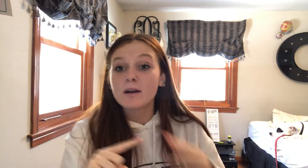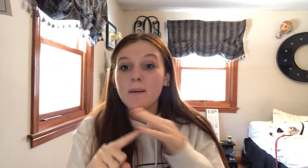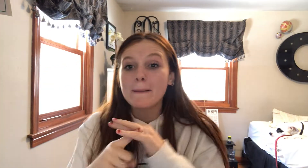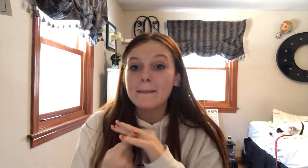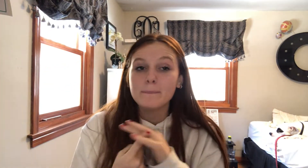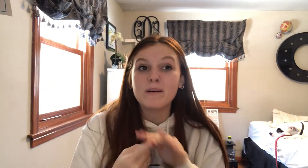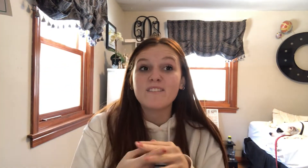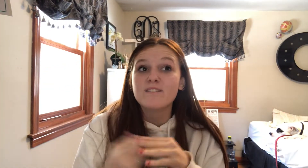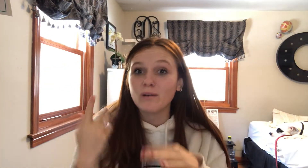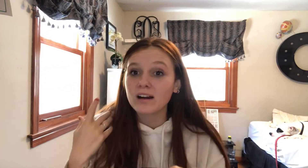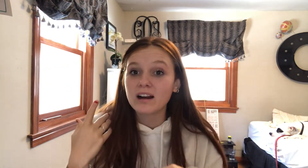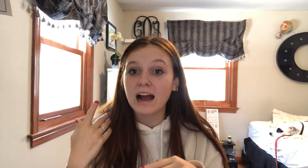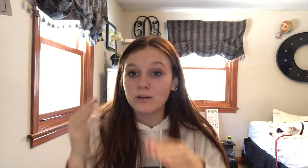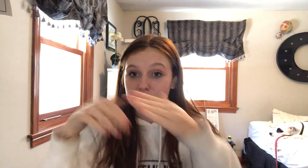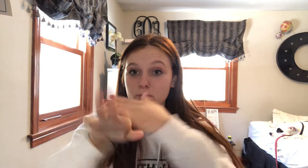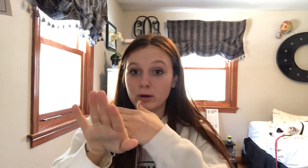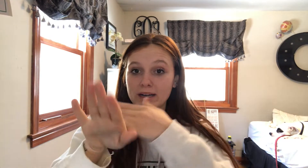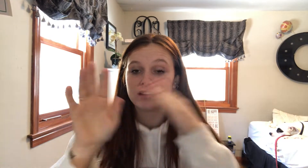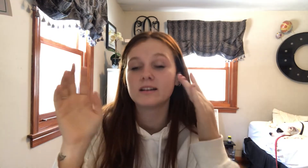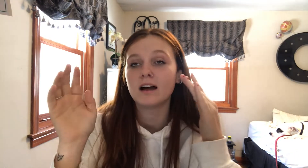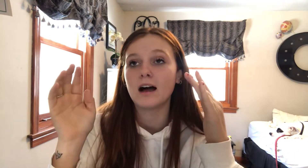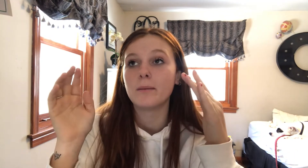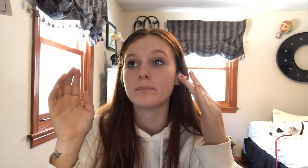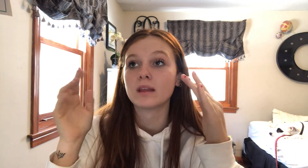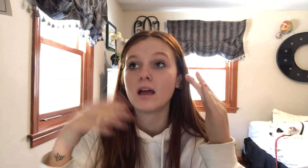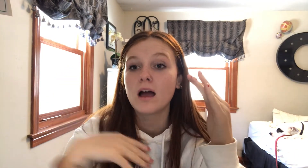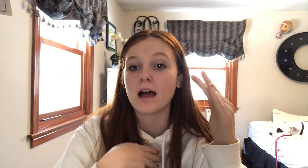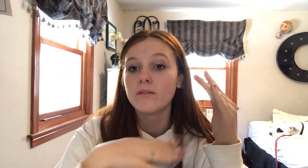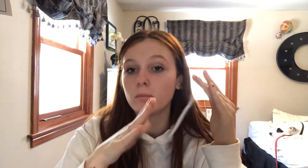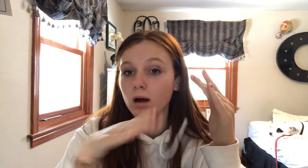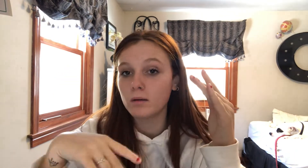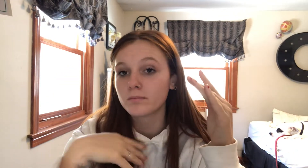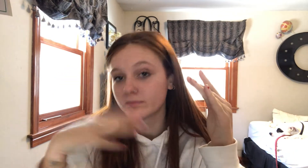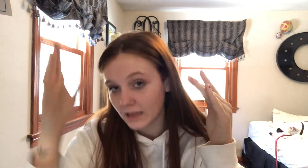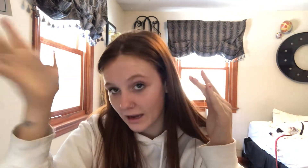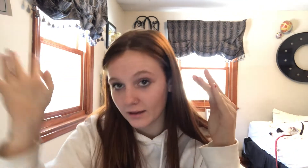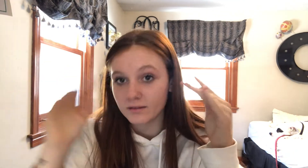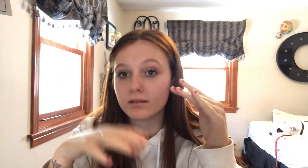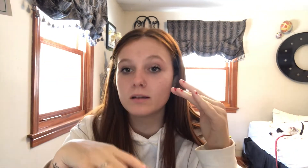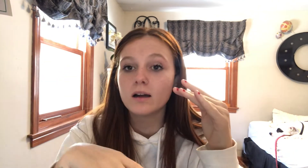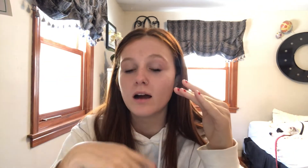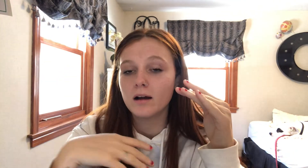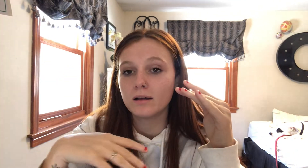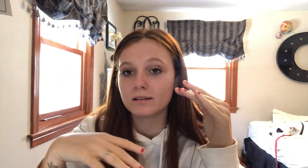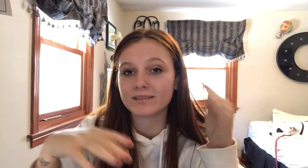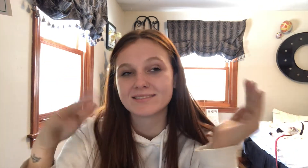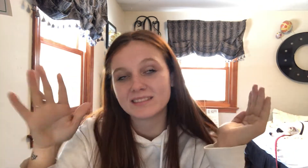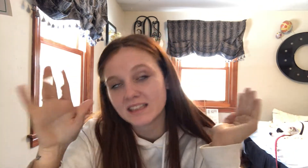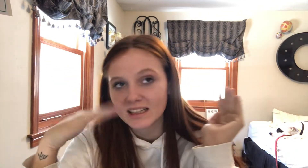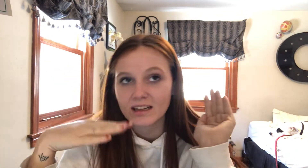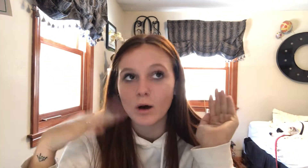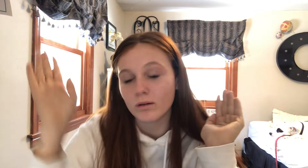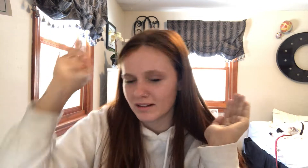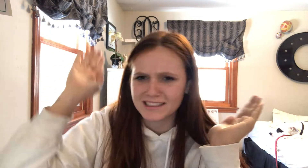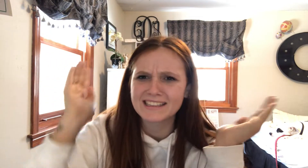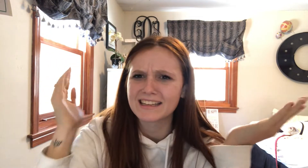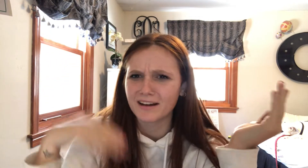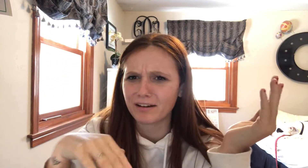before I was born. Um, I have a mom, dad, uh, oh, I was going to say younger,